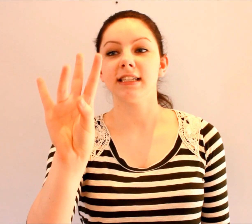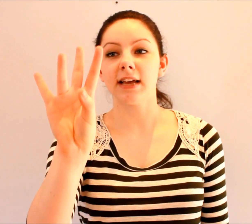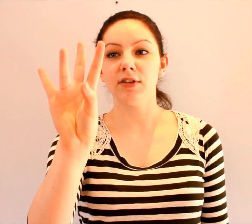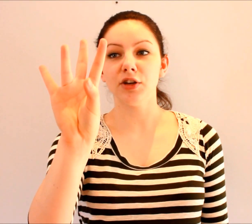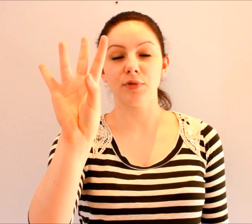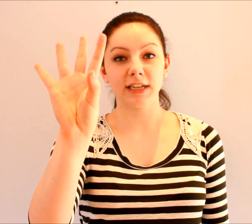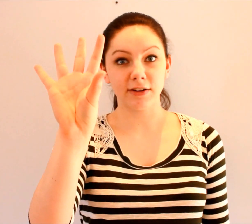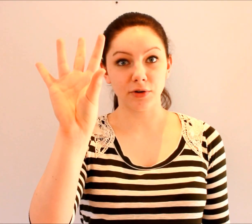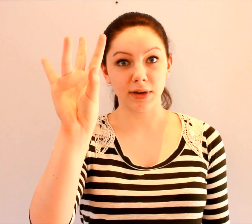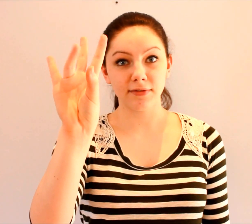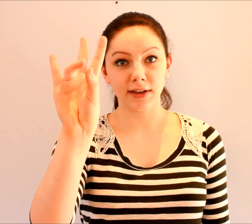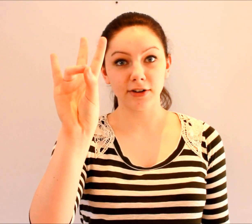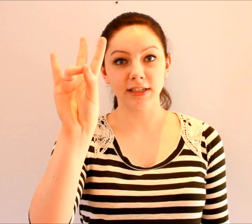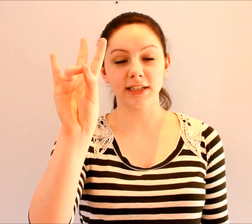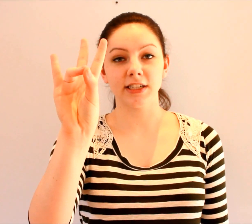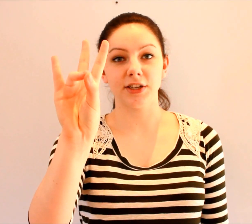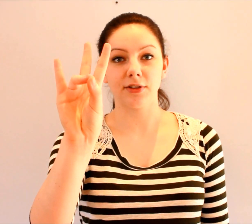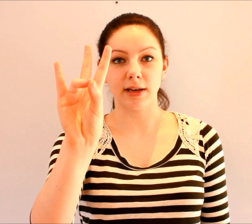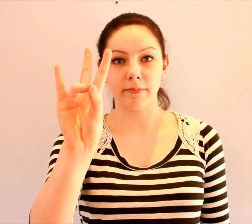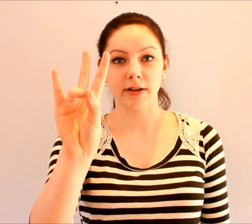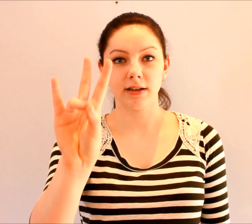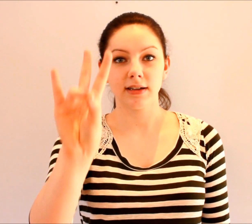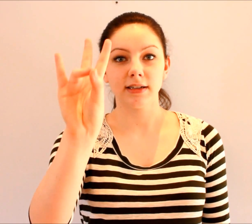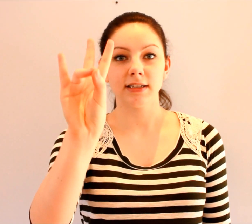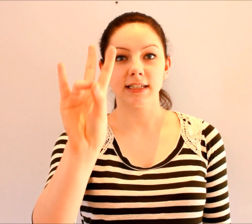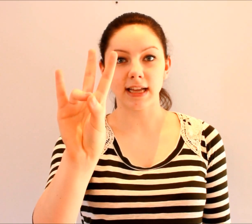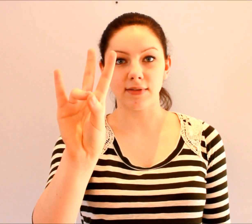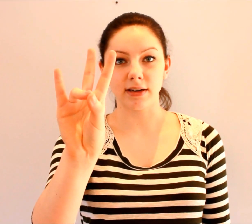Seven. bring down your ring finger and touch it to your thumb. Seven.